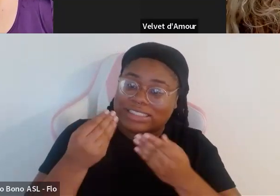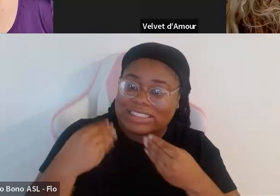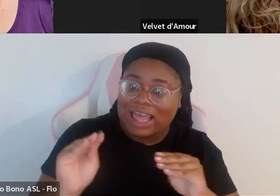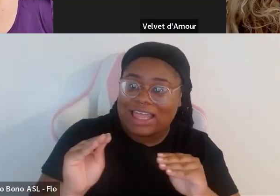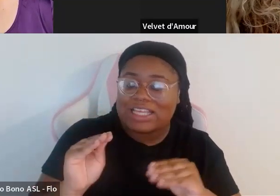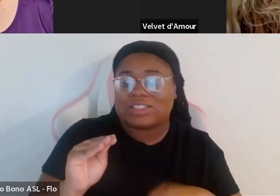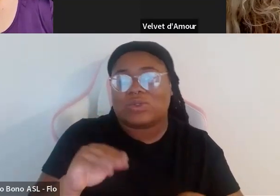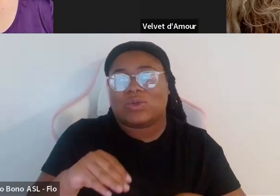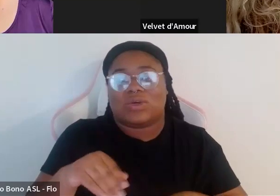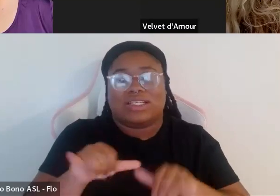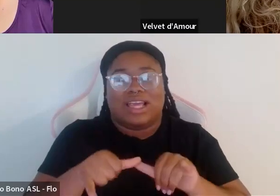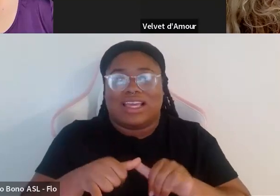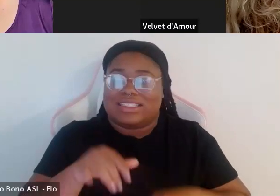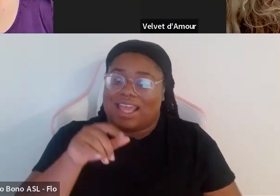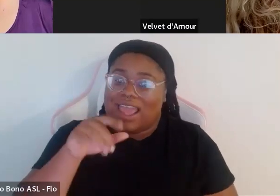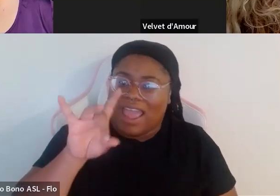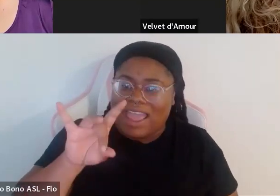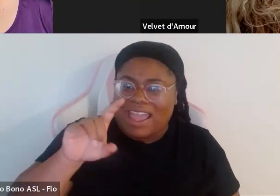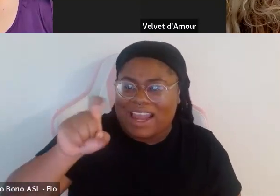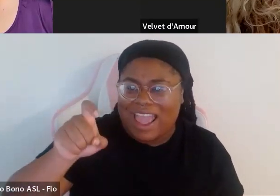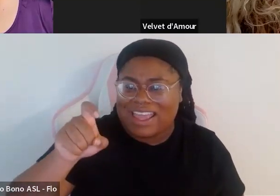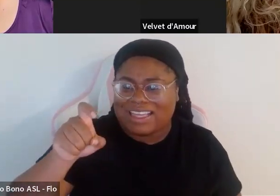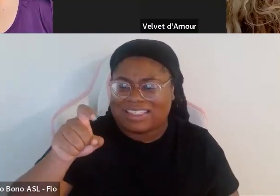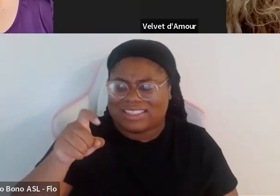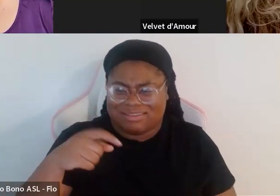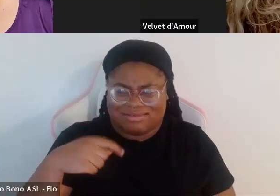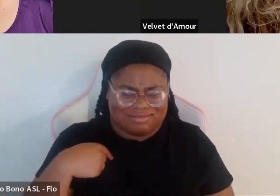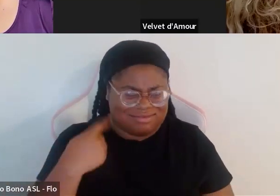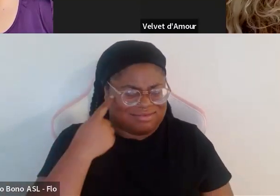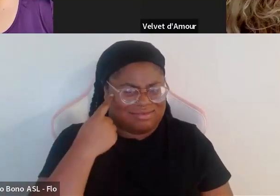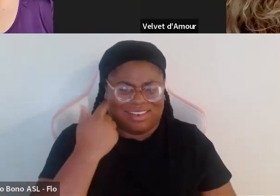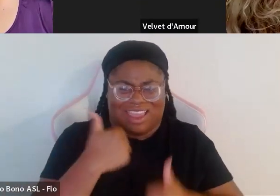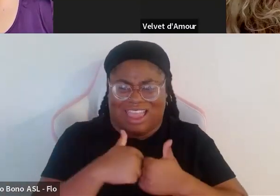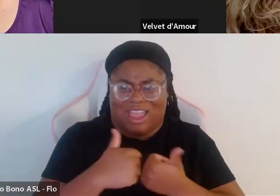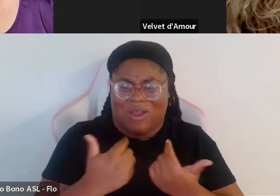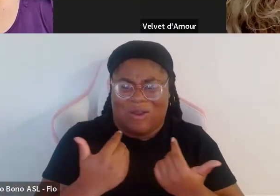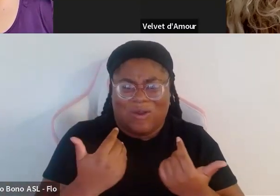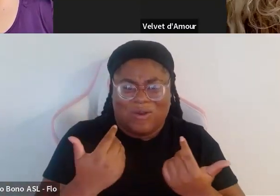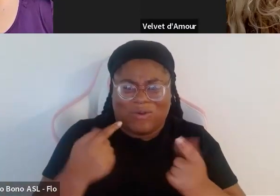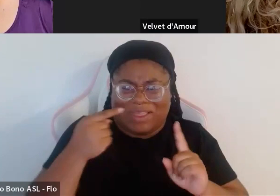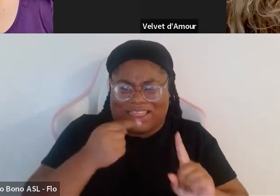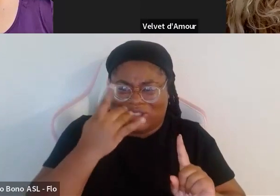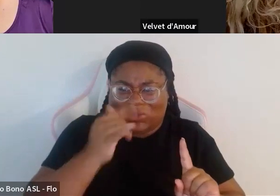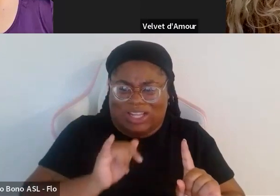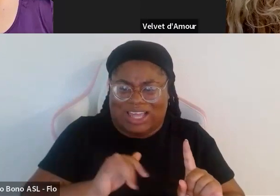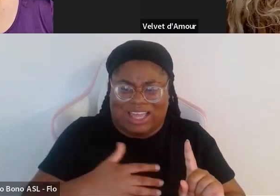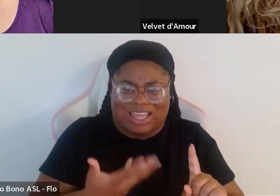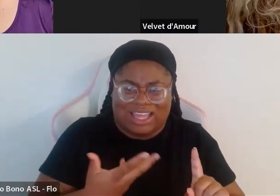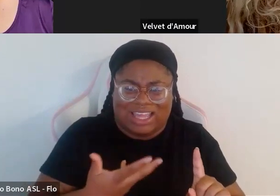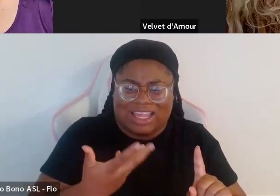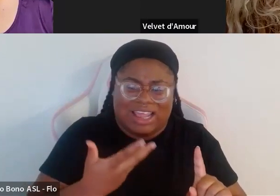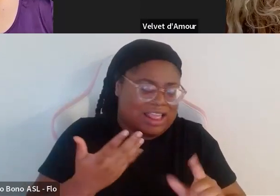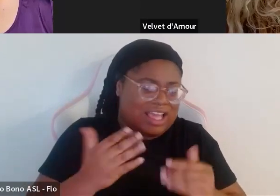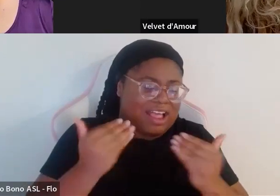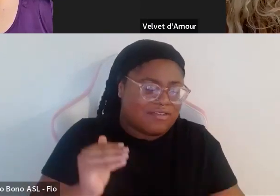chicks and you're like how on god's green earth am I meant to know what this looks like I mean the the